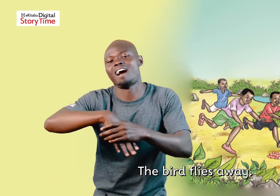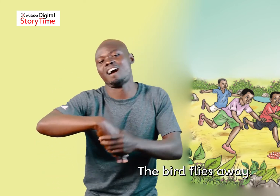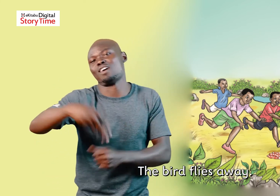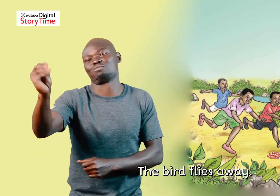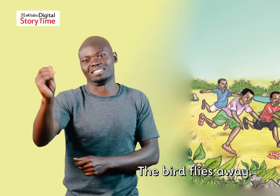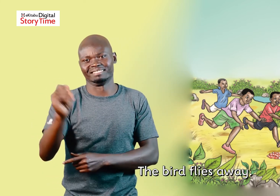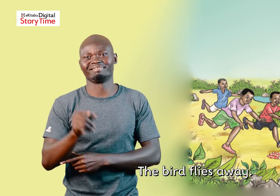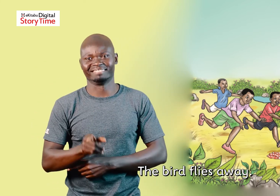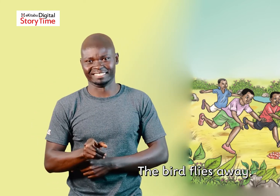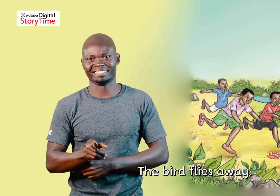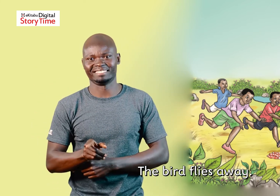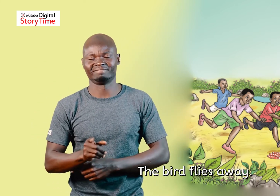The bird flies away